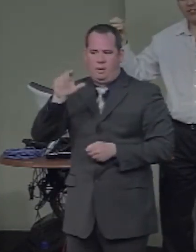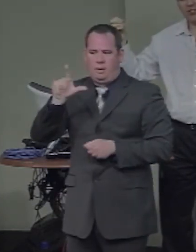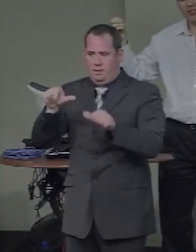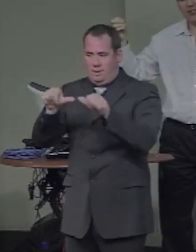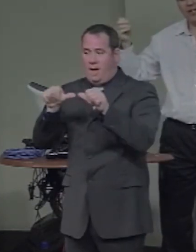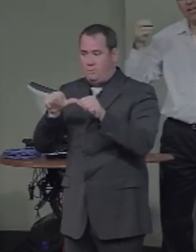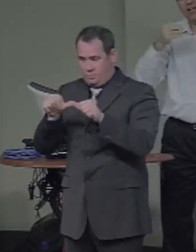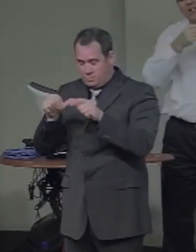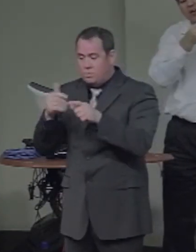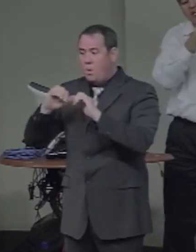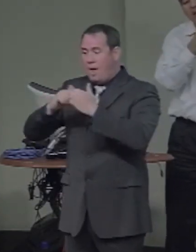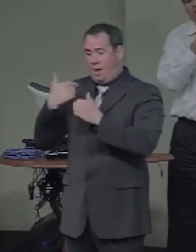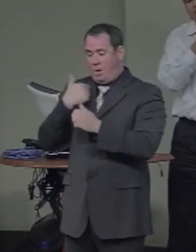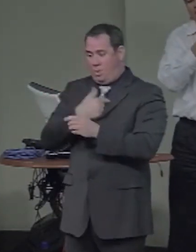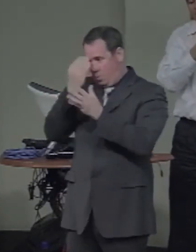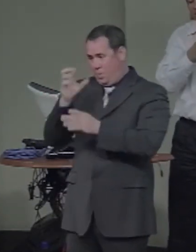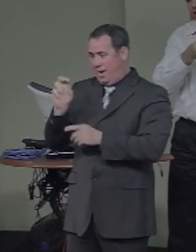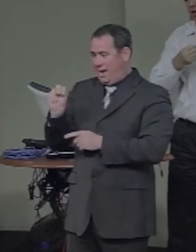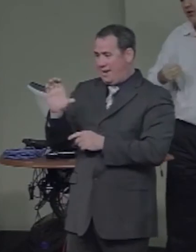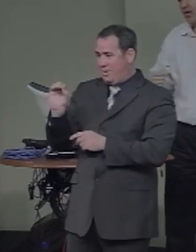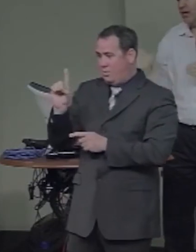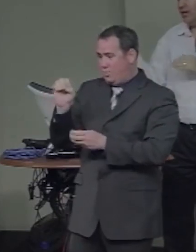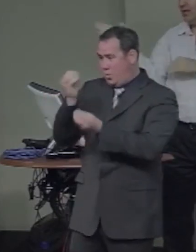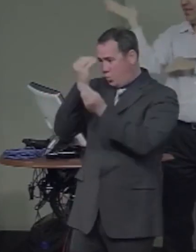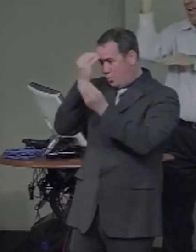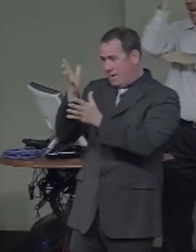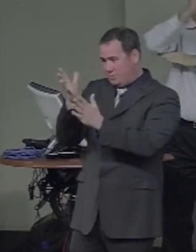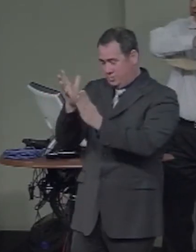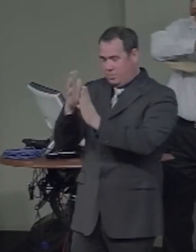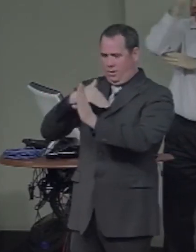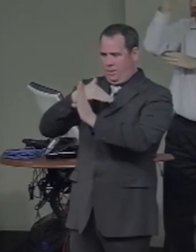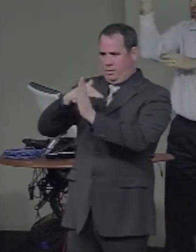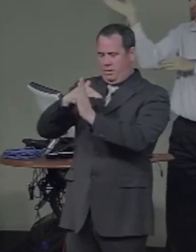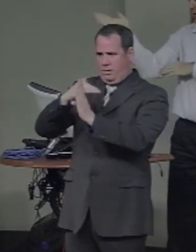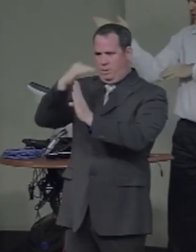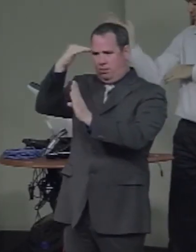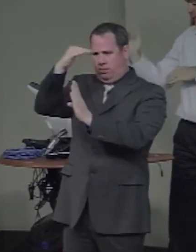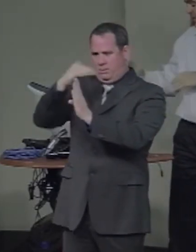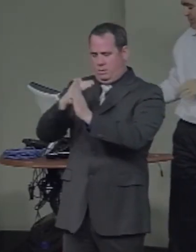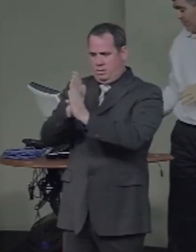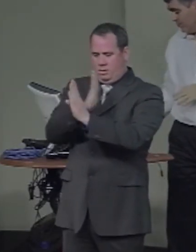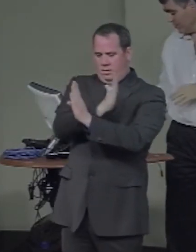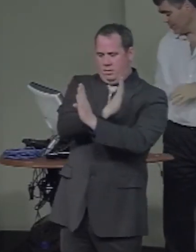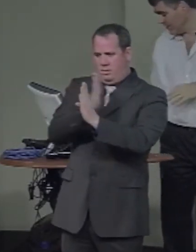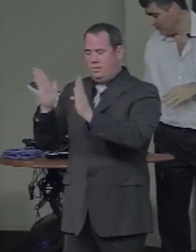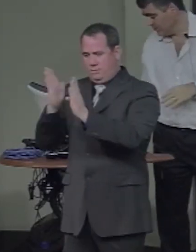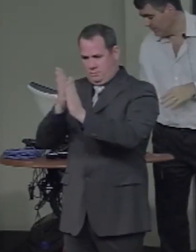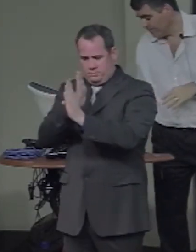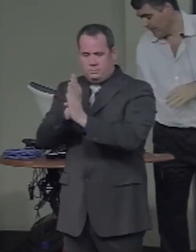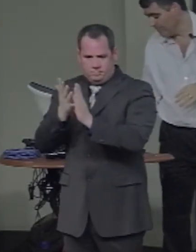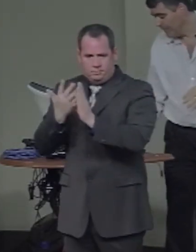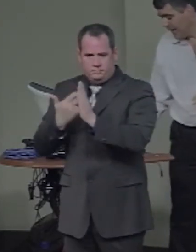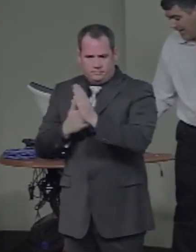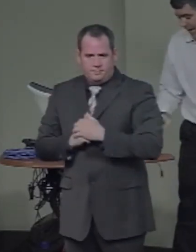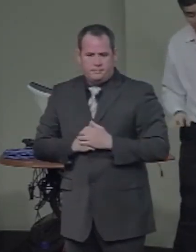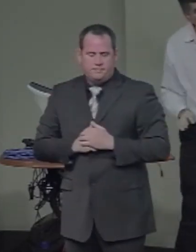central vision. And along another axis, you're coding the angle that that information makes with the horizontal.